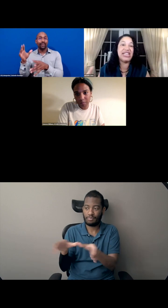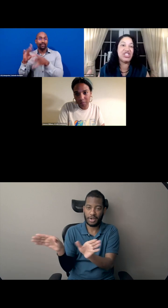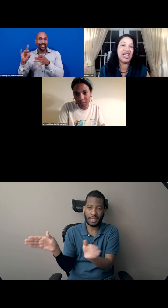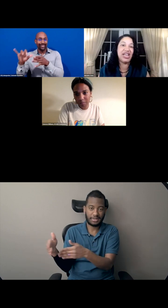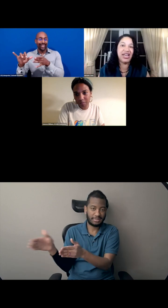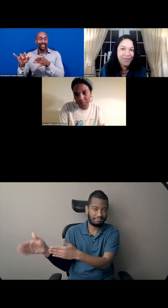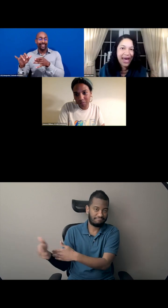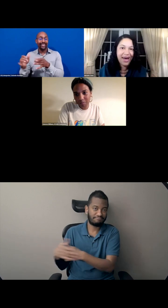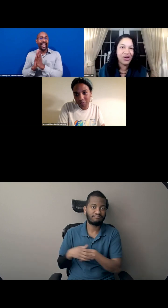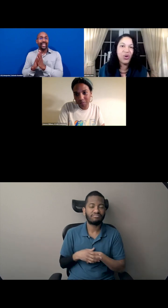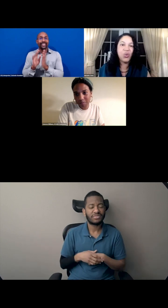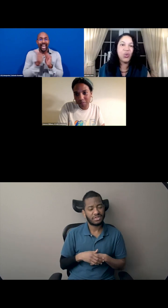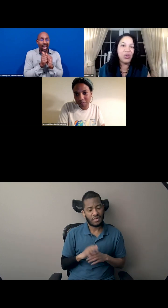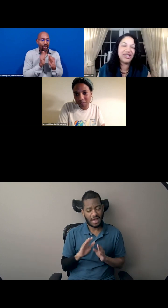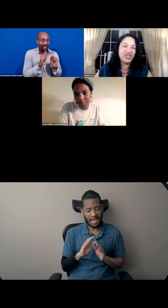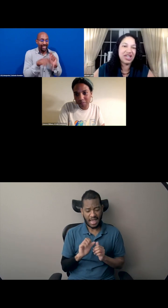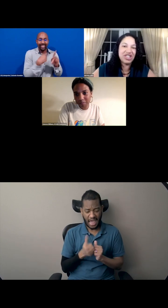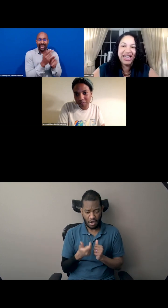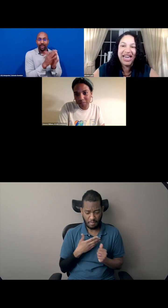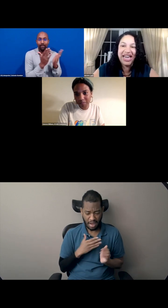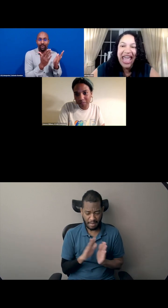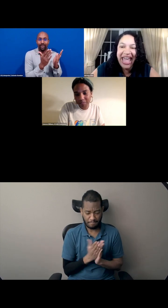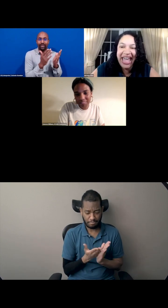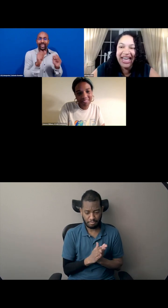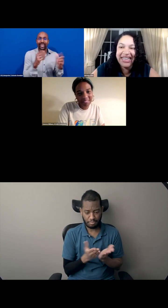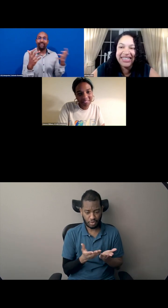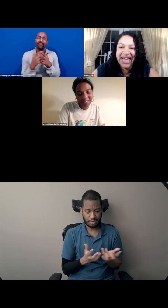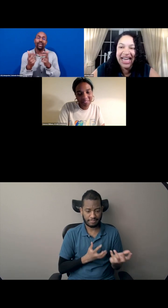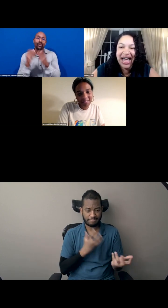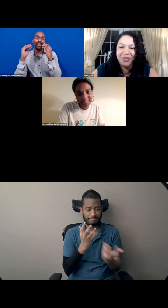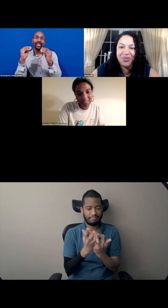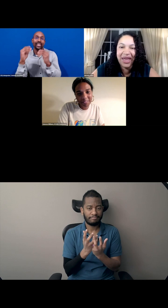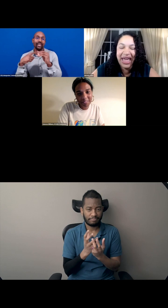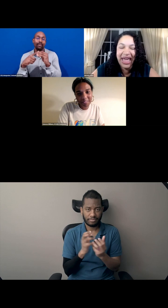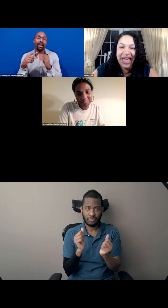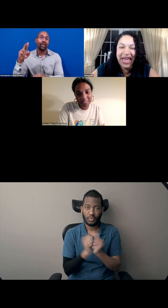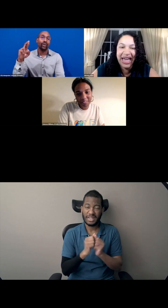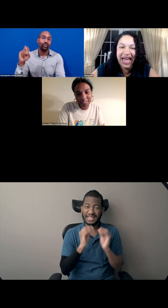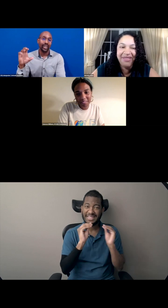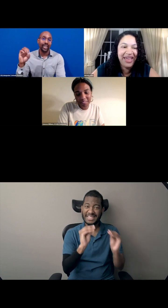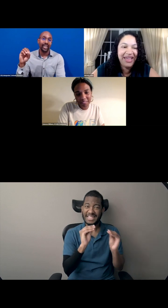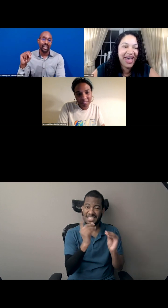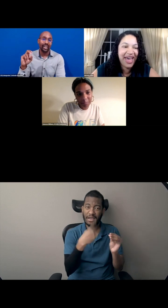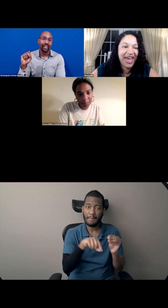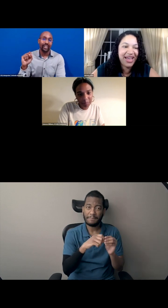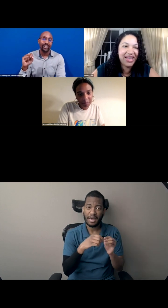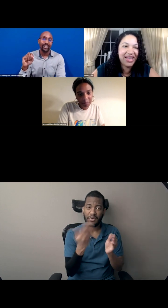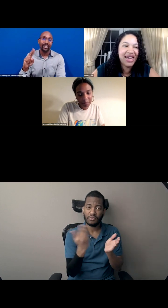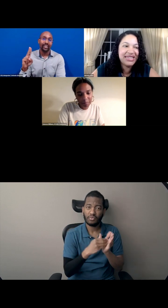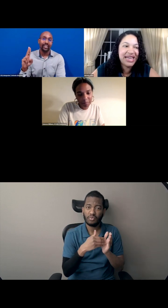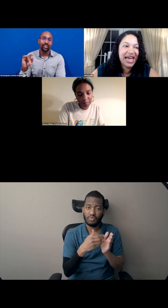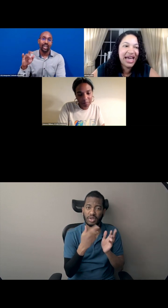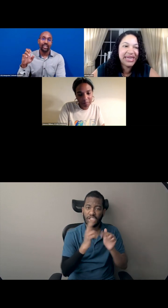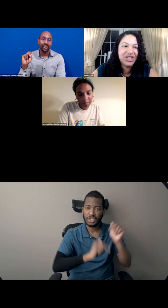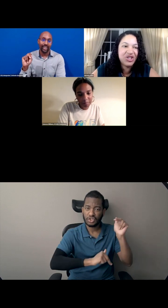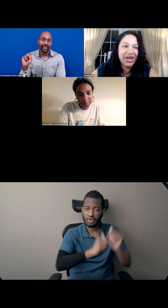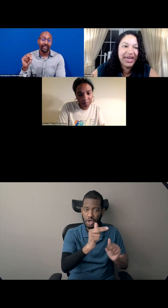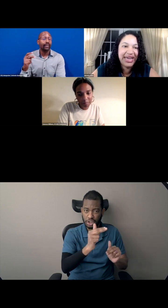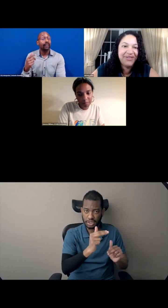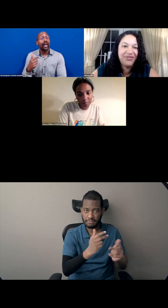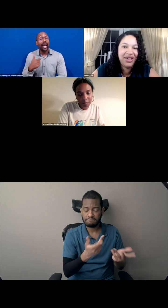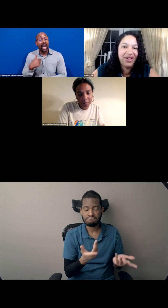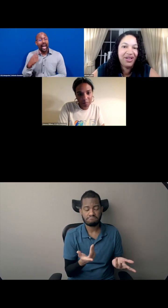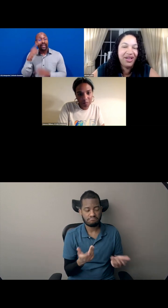into teaching about reconstruction? And, um, and I think that a lot of times